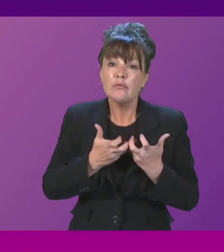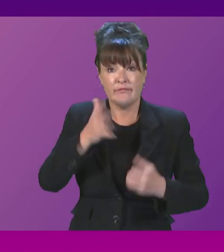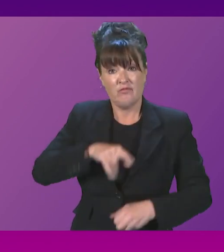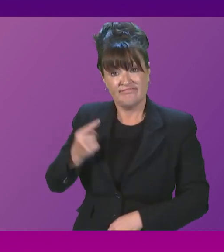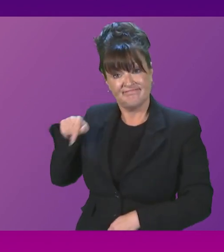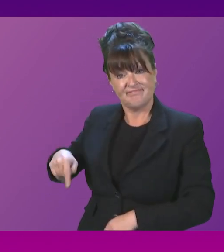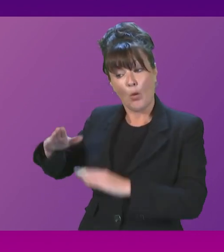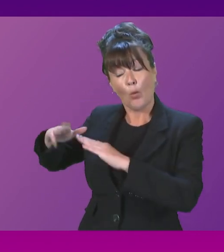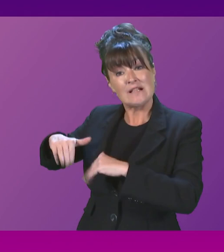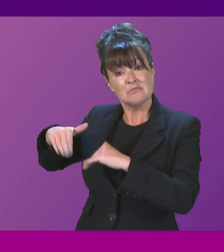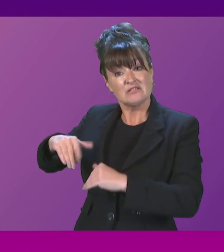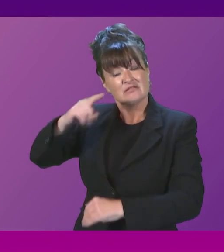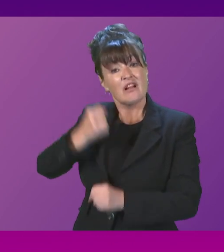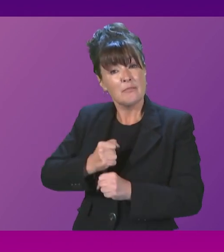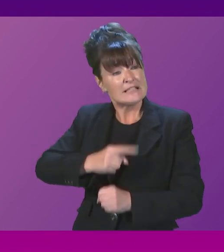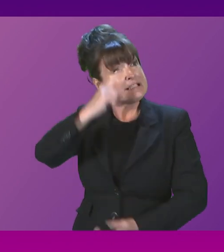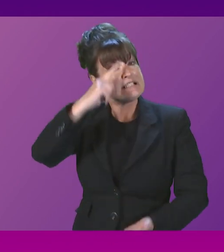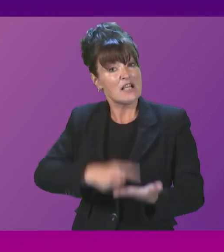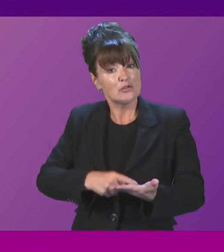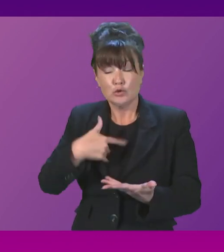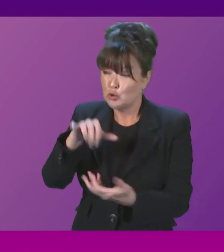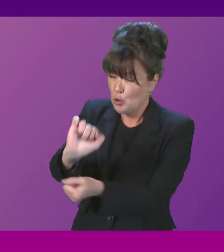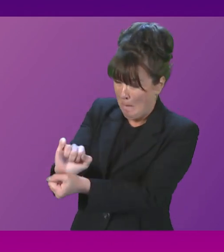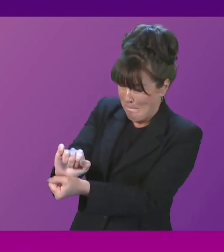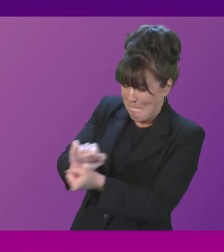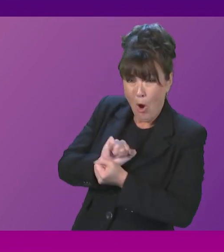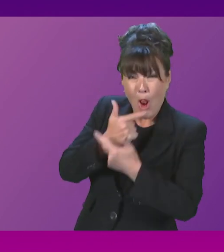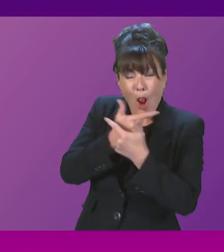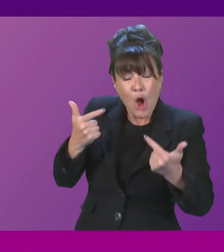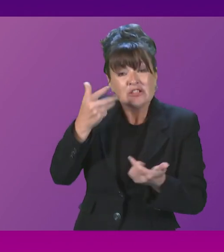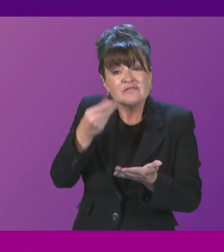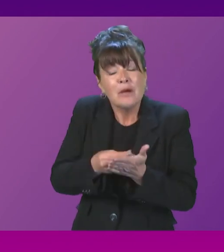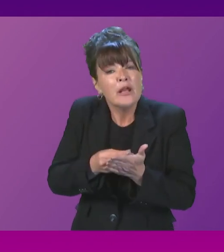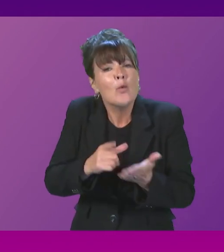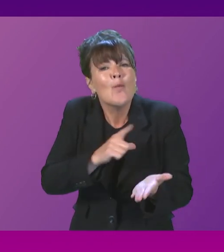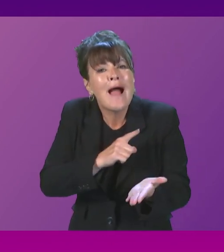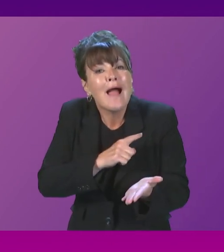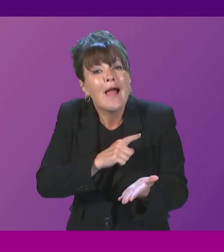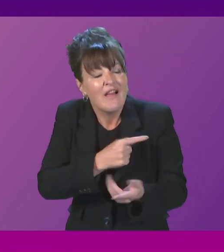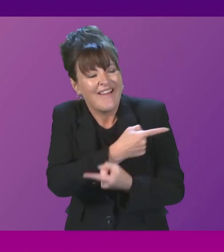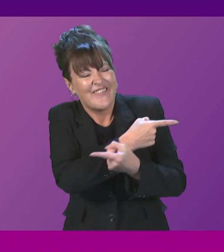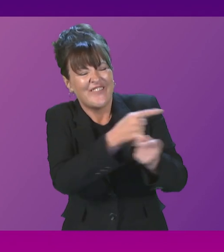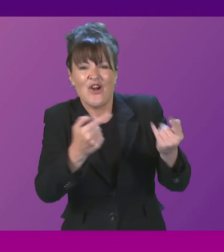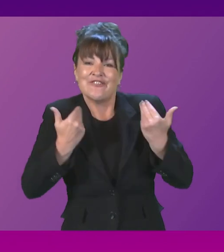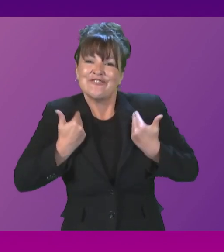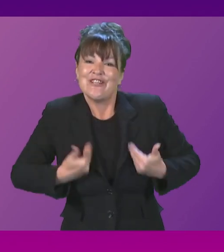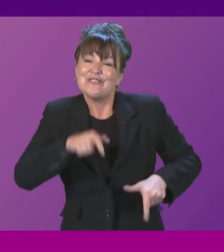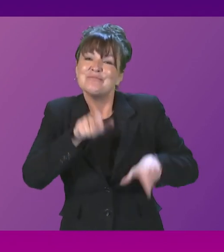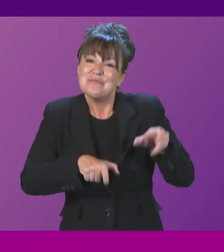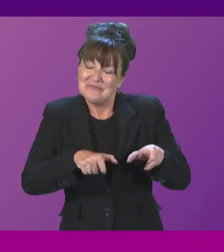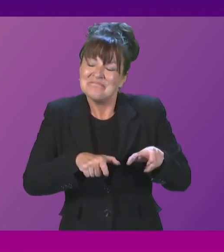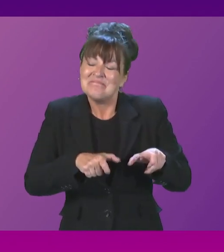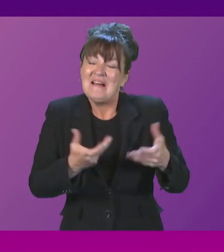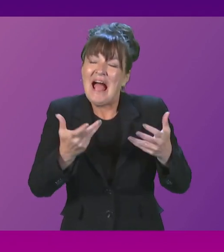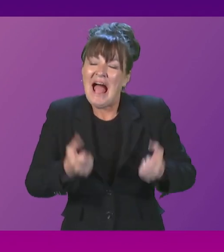to borrow vast amounts of money to give enormous tax cuts to the very richest in our society. It